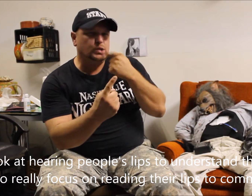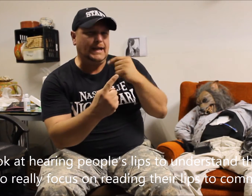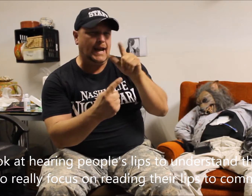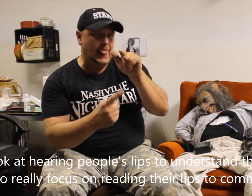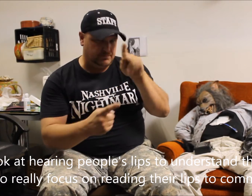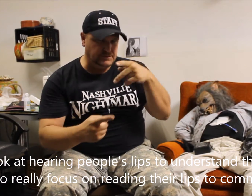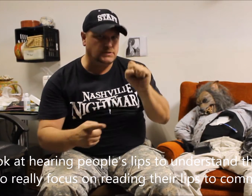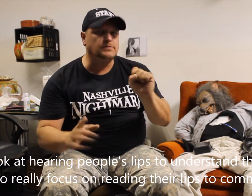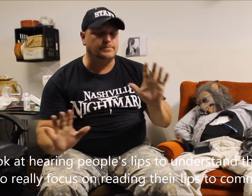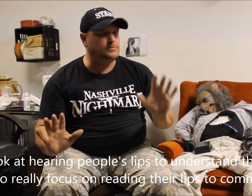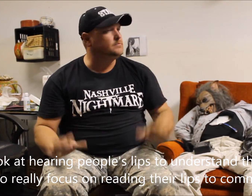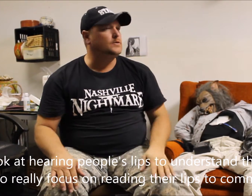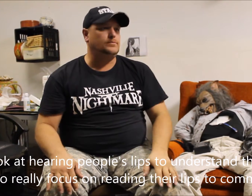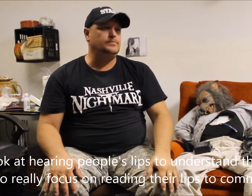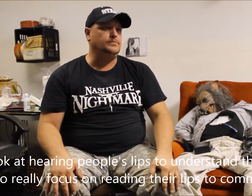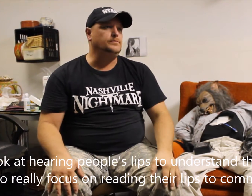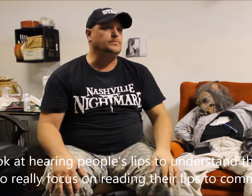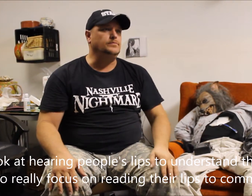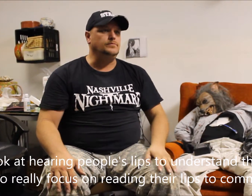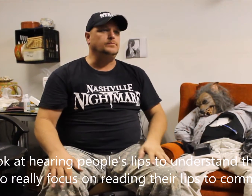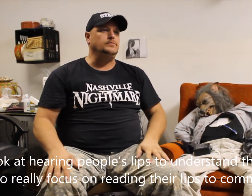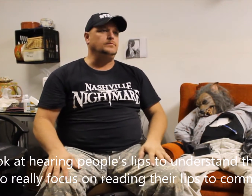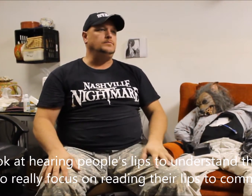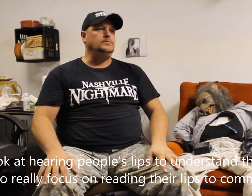understand them. I have to really focus on reading their lips to communicate.